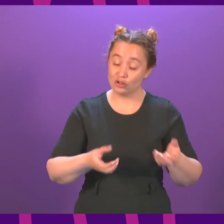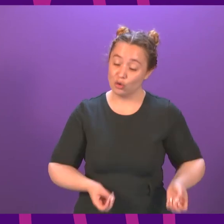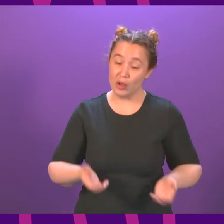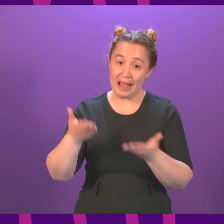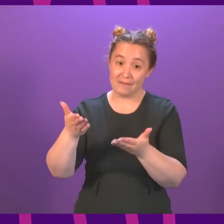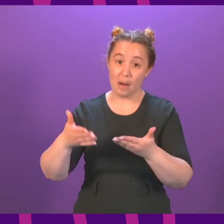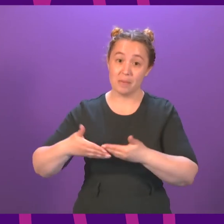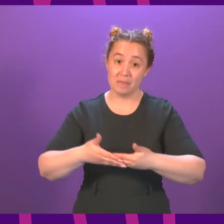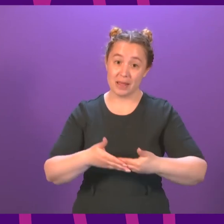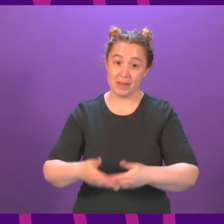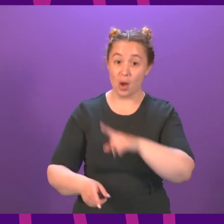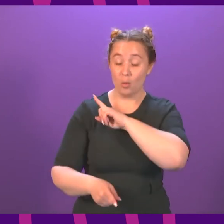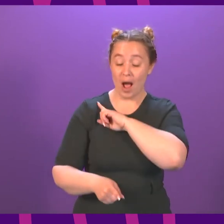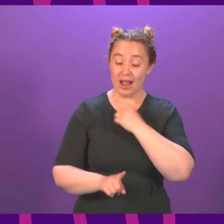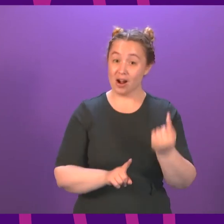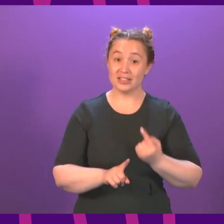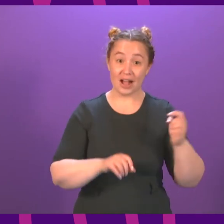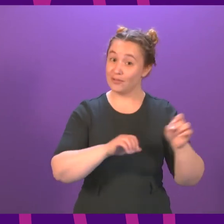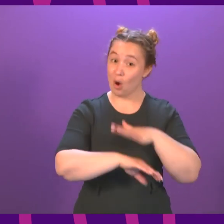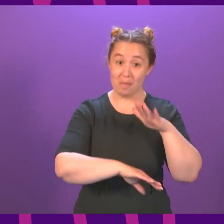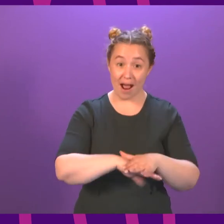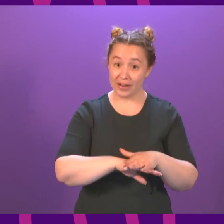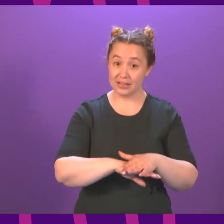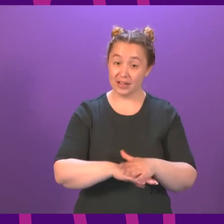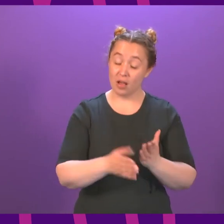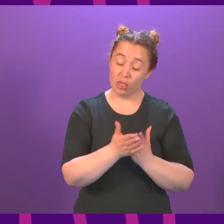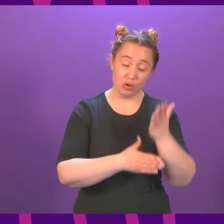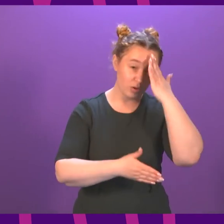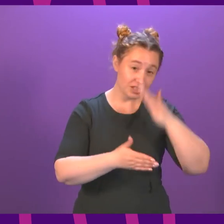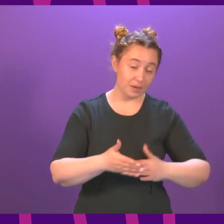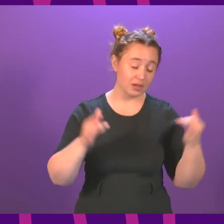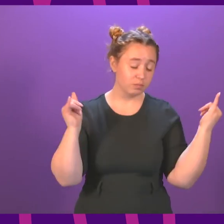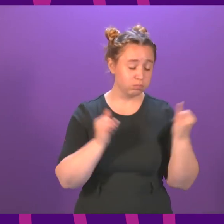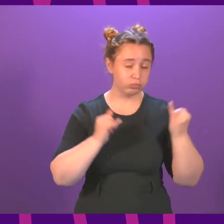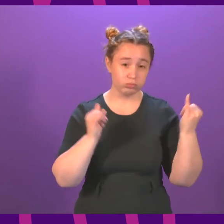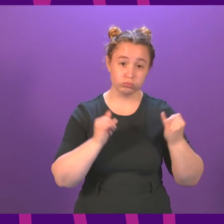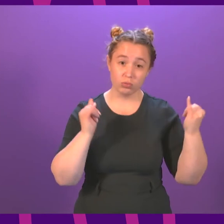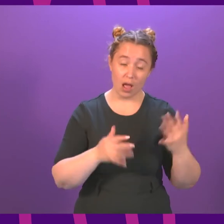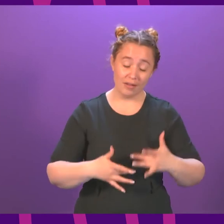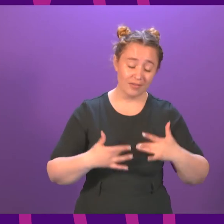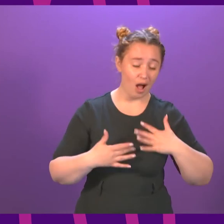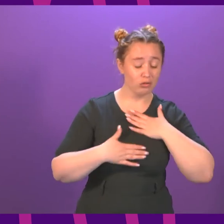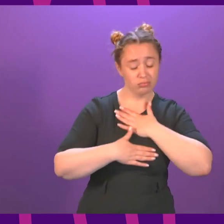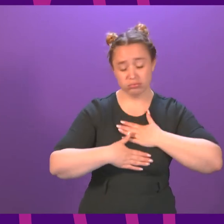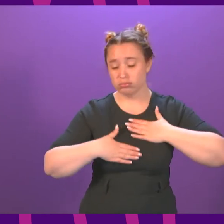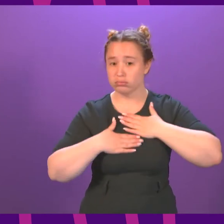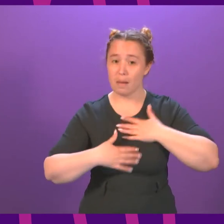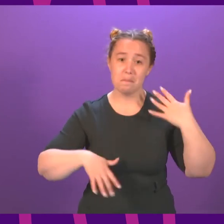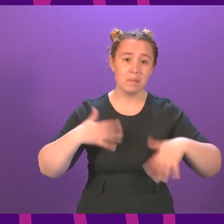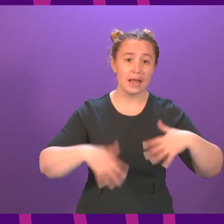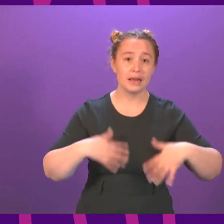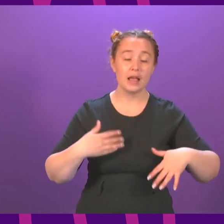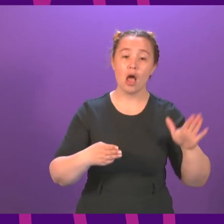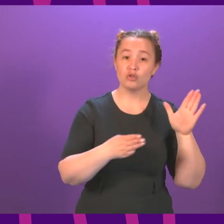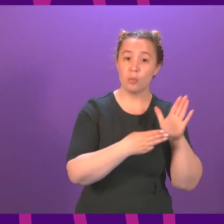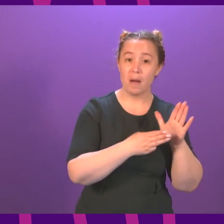adoption simply because they were unmarried. What they went through was horrific and many have experienced a lifetime of grief and pain. Marian has worked with victims of